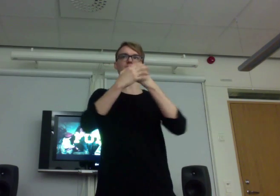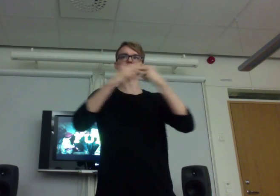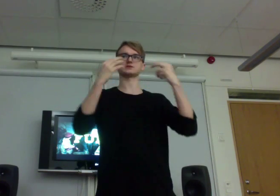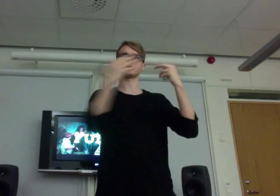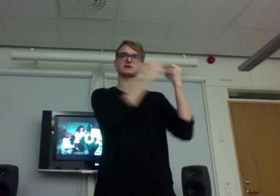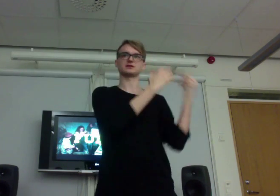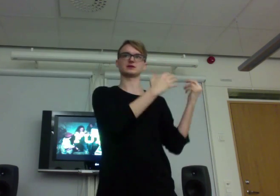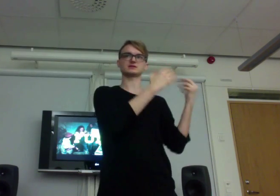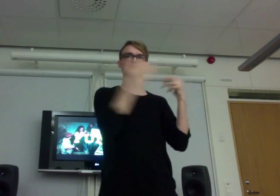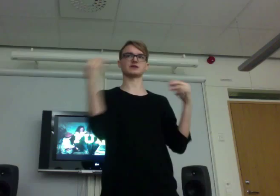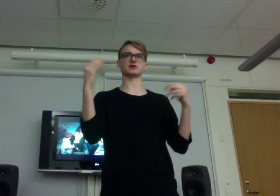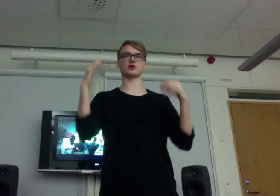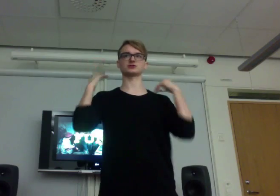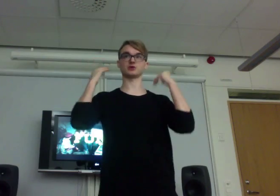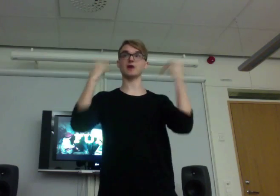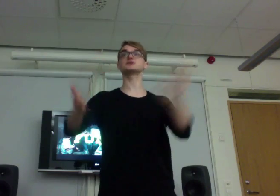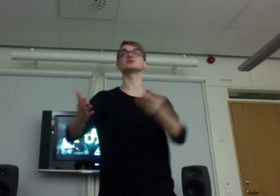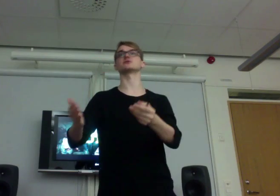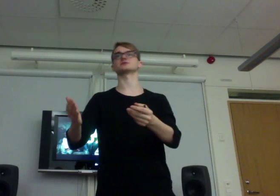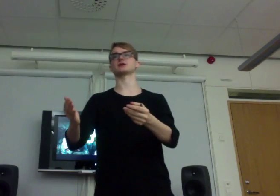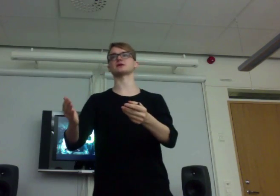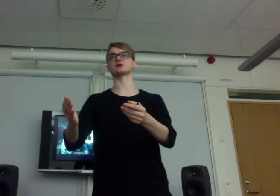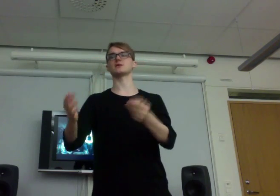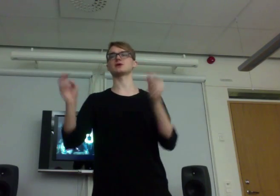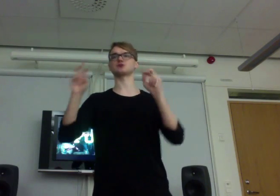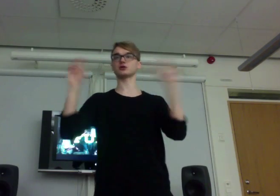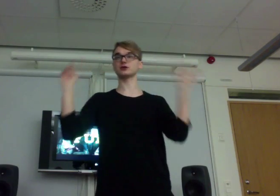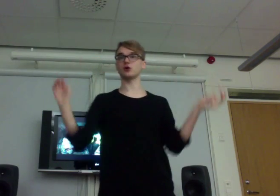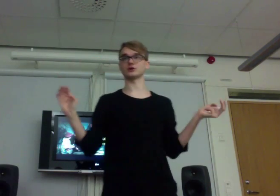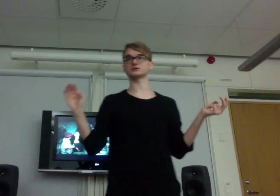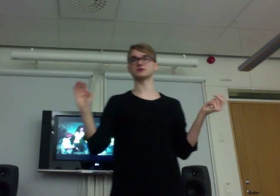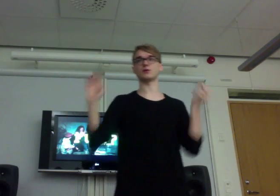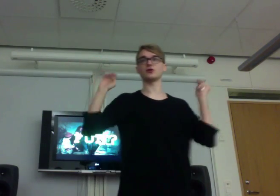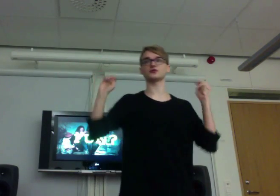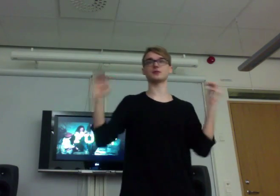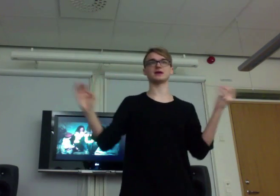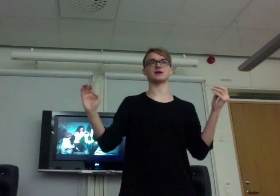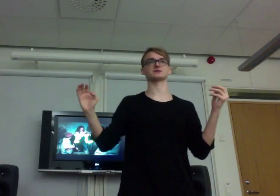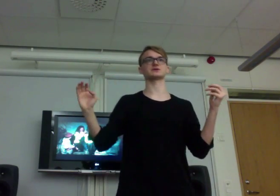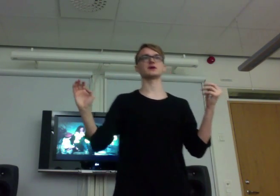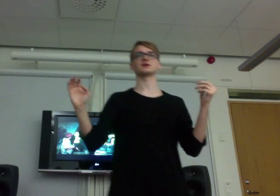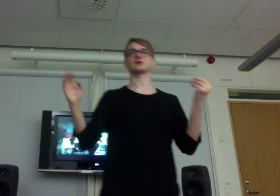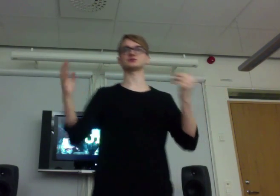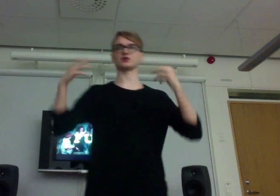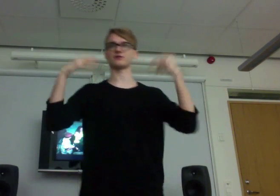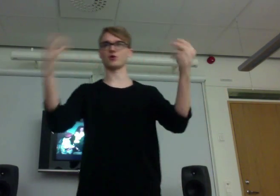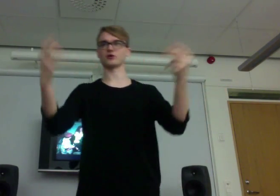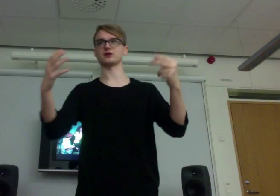participate in this, and the guards would absolutely respect us. Because all the guards, they were not players. They were sort of organizers